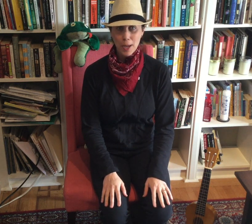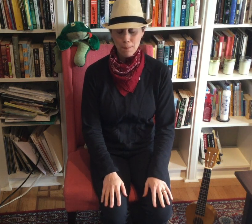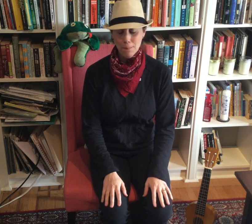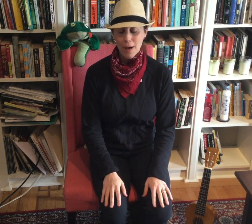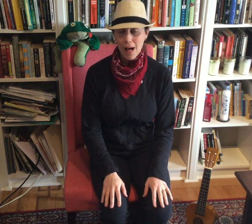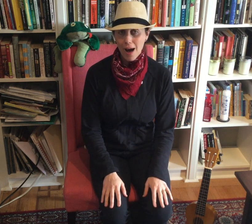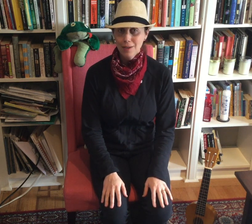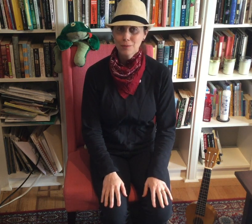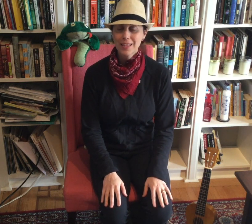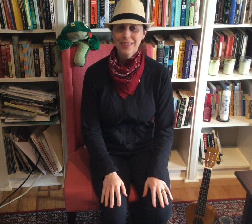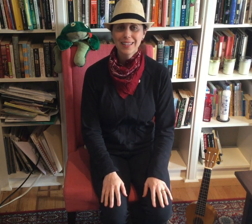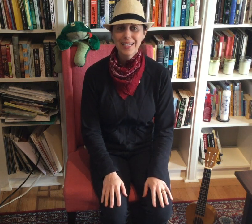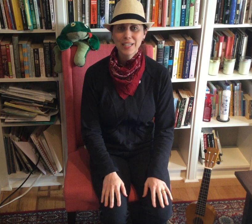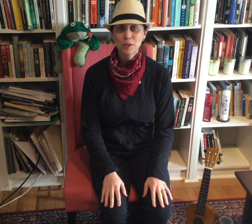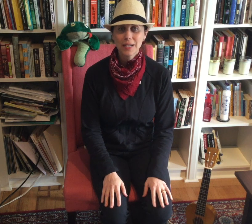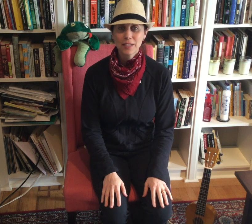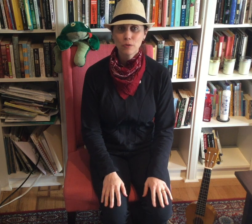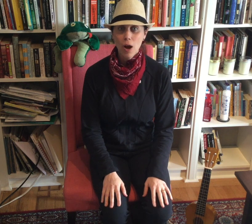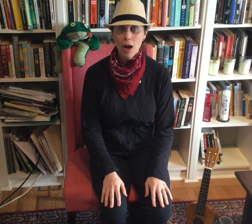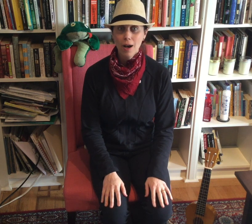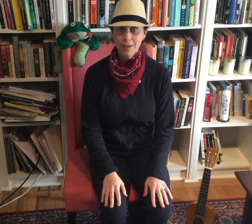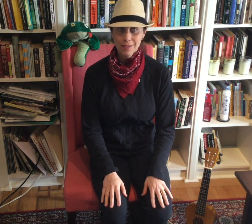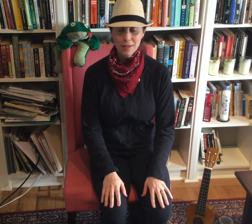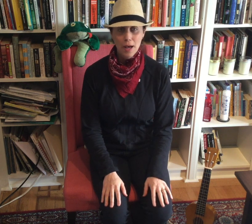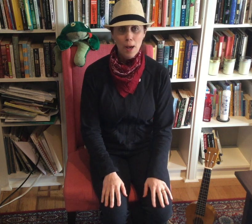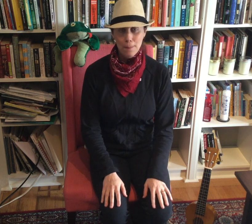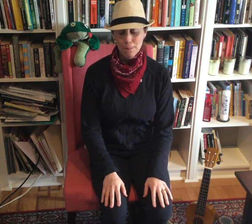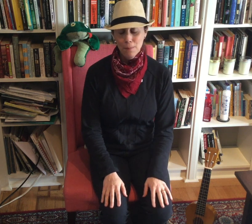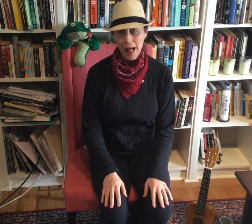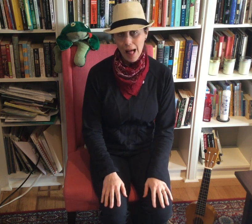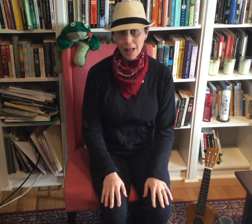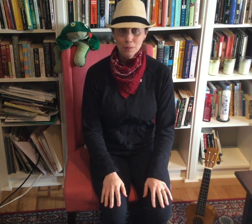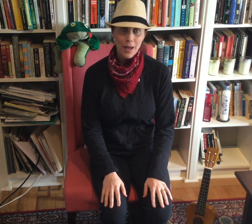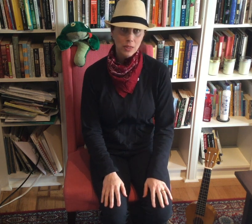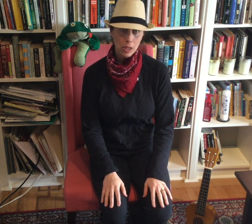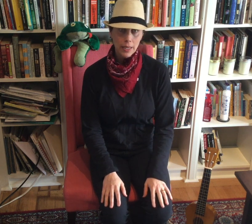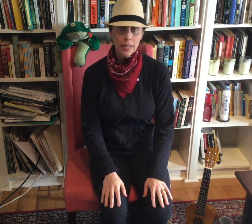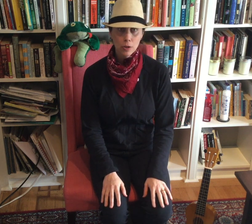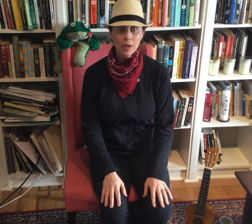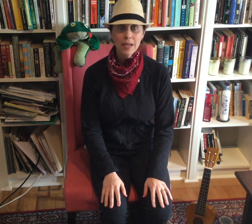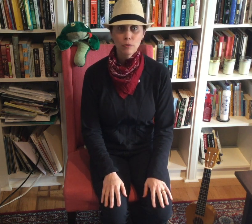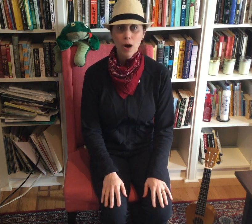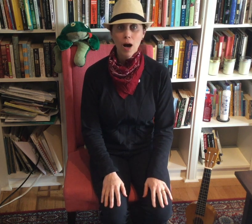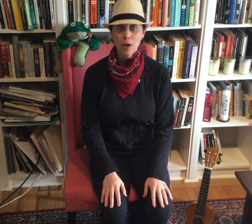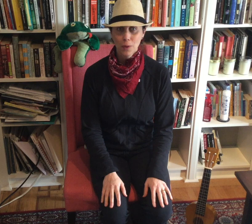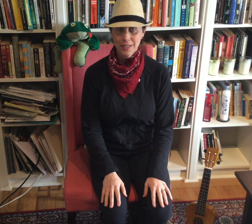mm-ah went the little green frog Mm-ah went the little green frog one